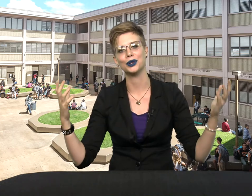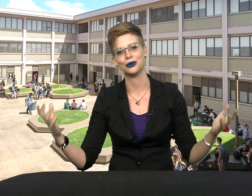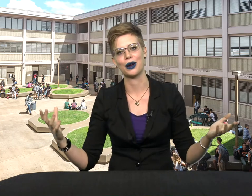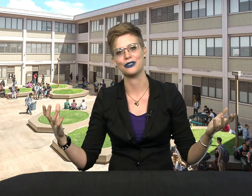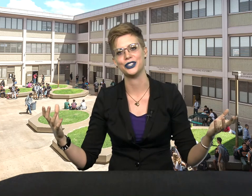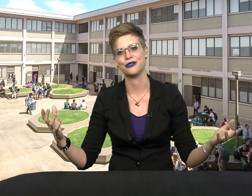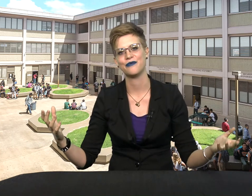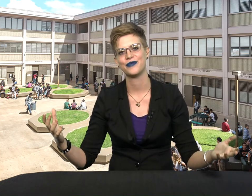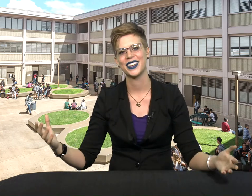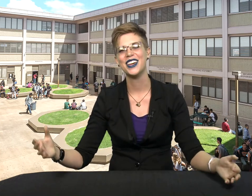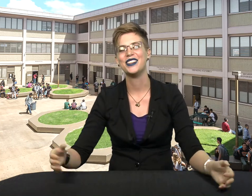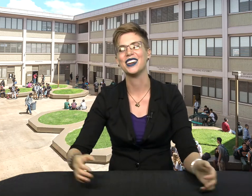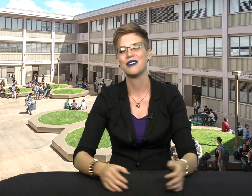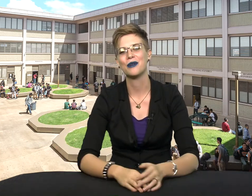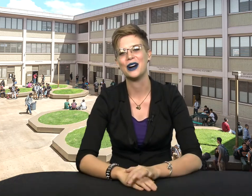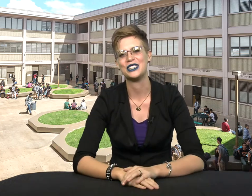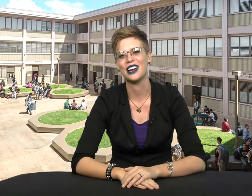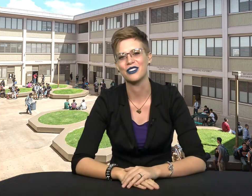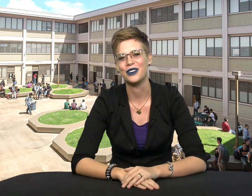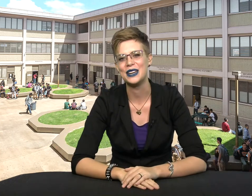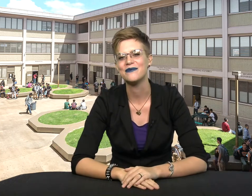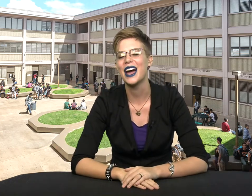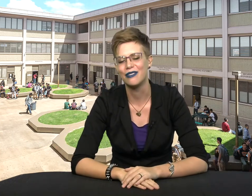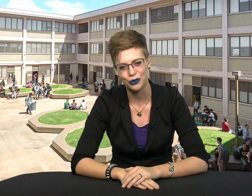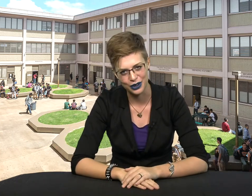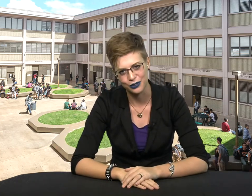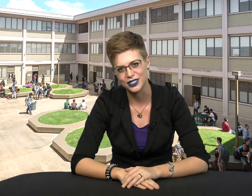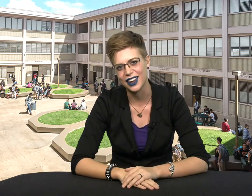around you. Thank you for watching, everyone. Have a wonderful day.